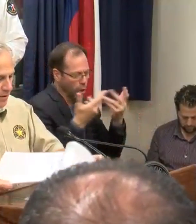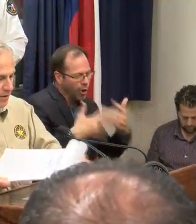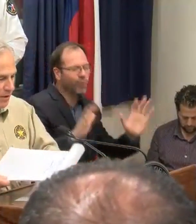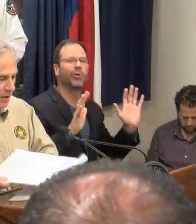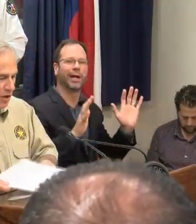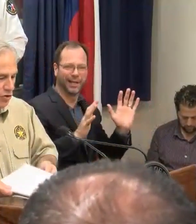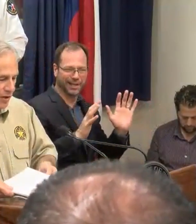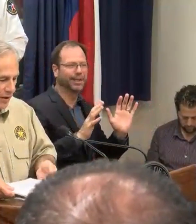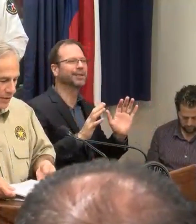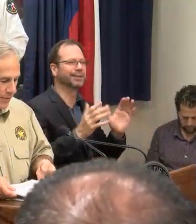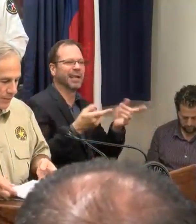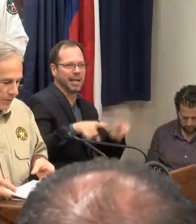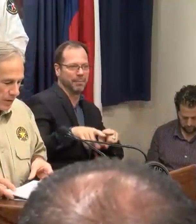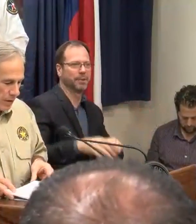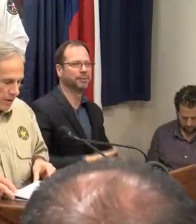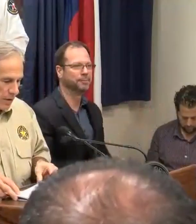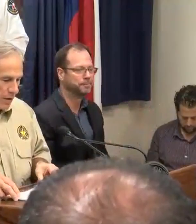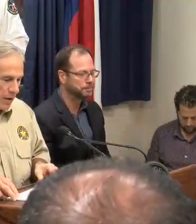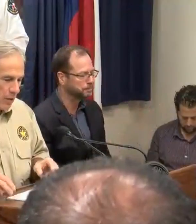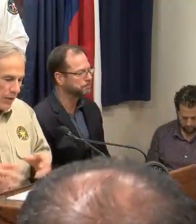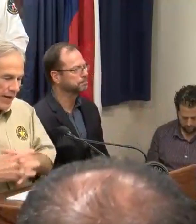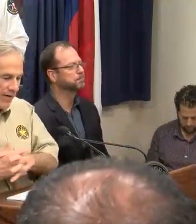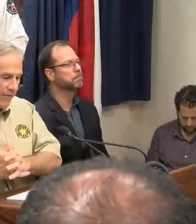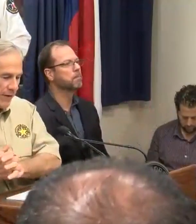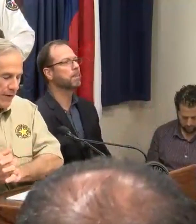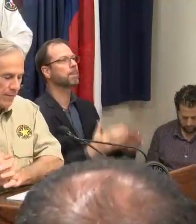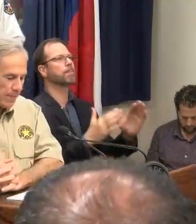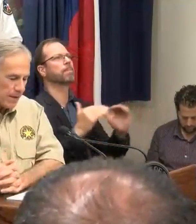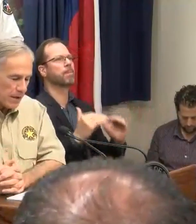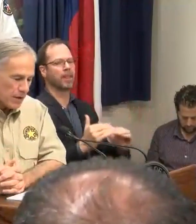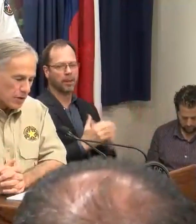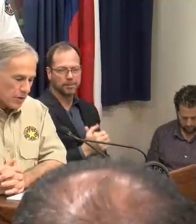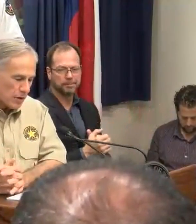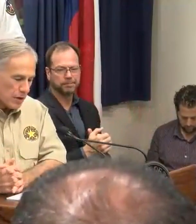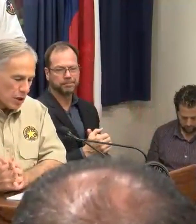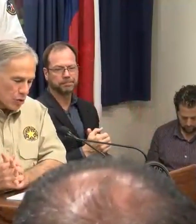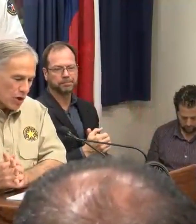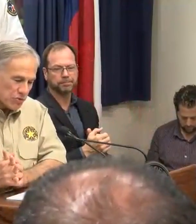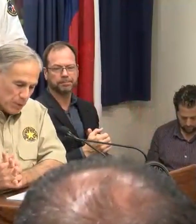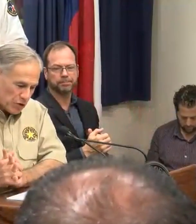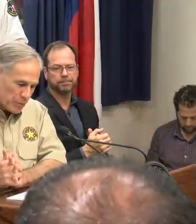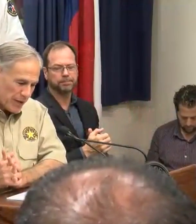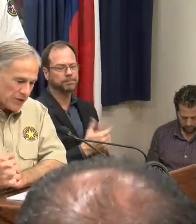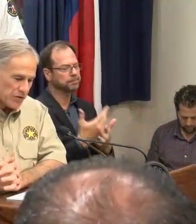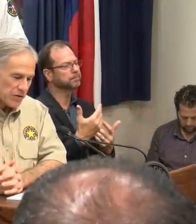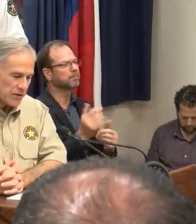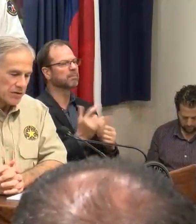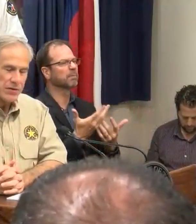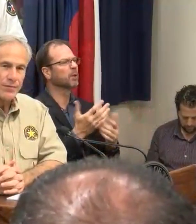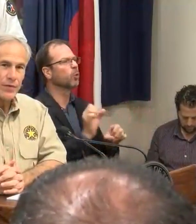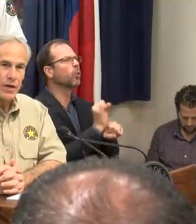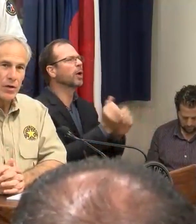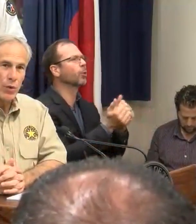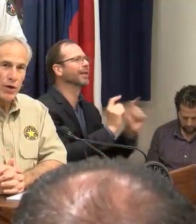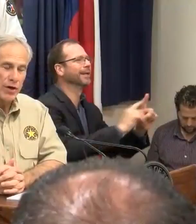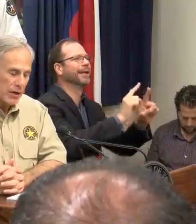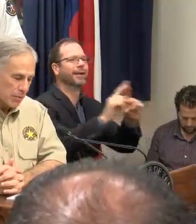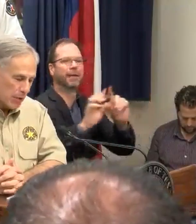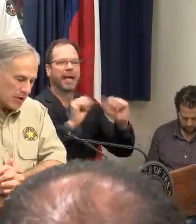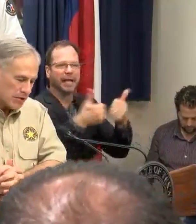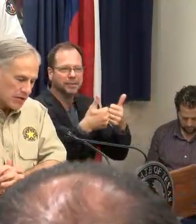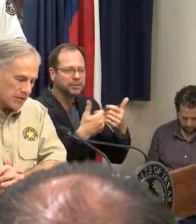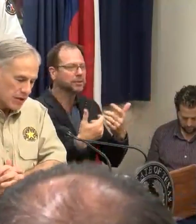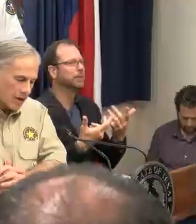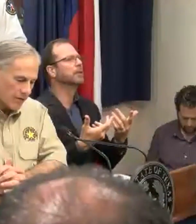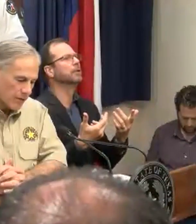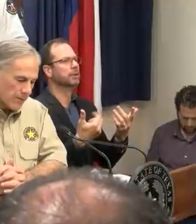been undertaken. We have – across multiple agencies, we are in